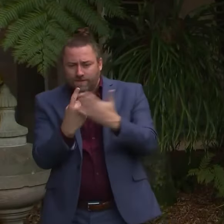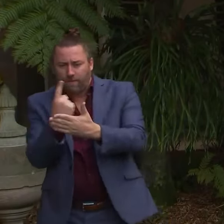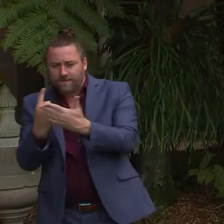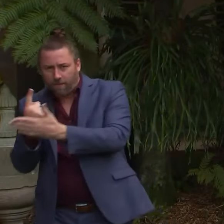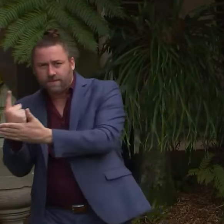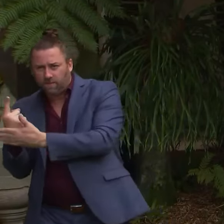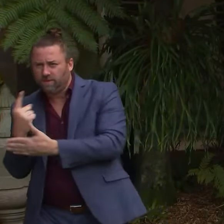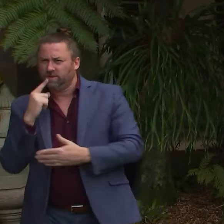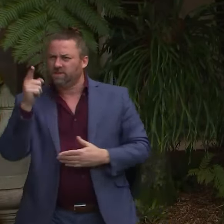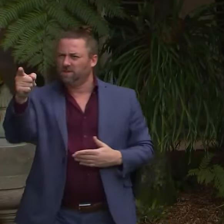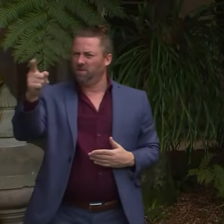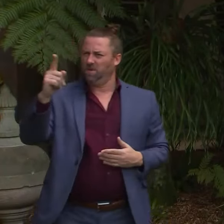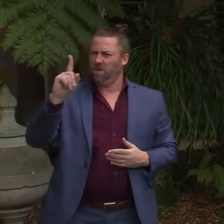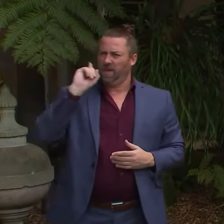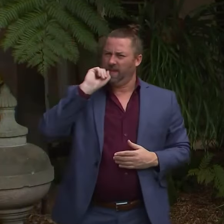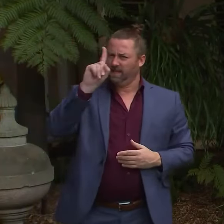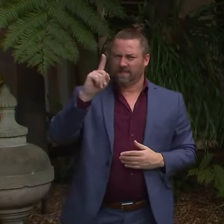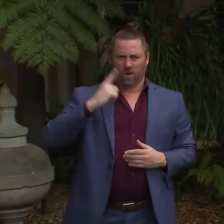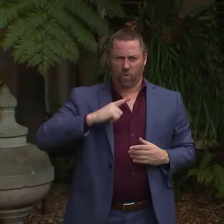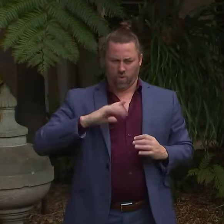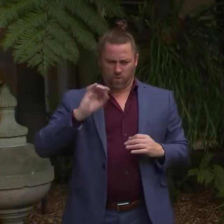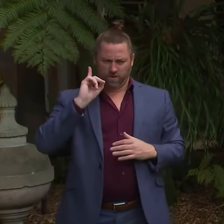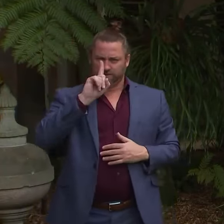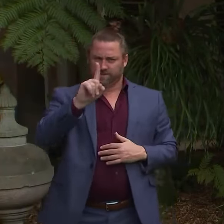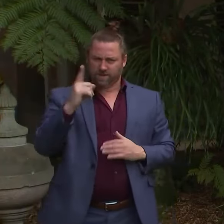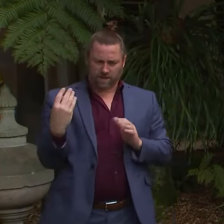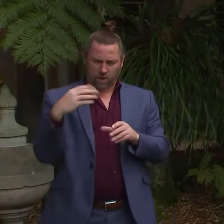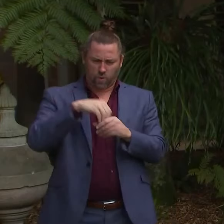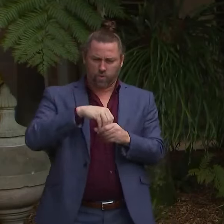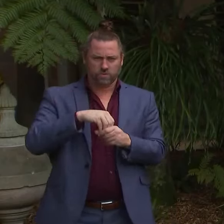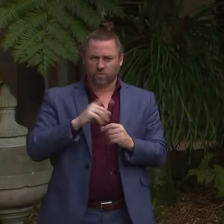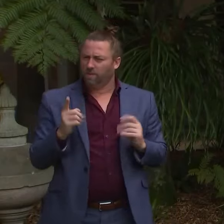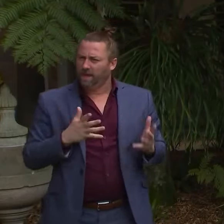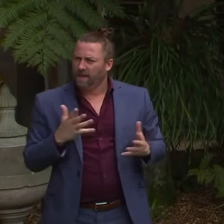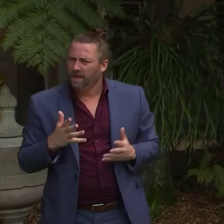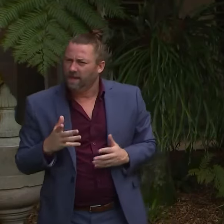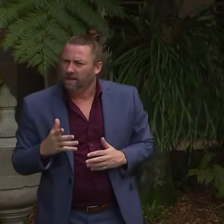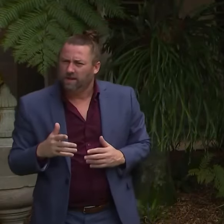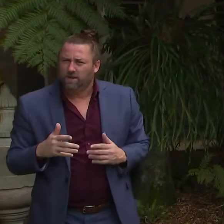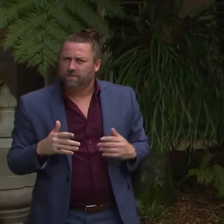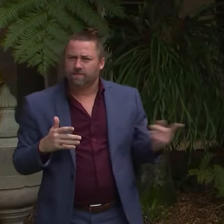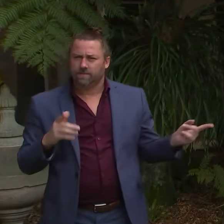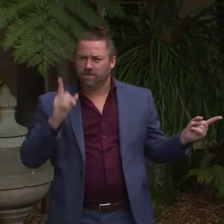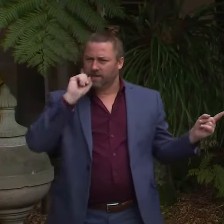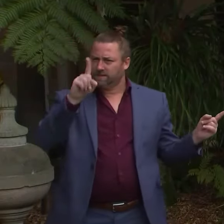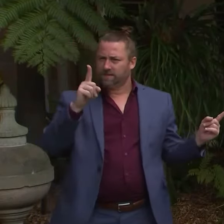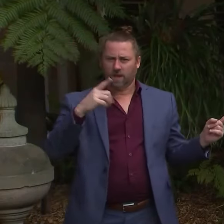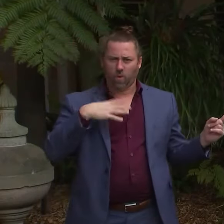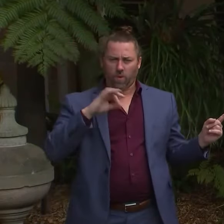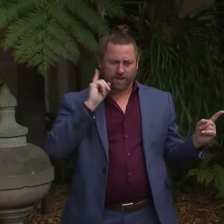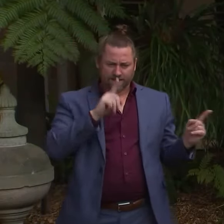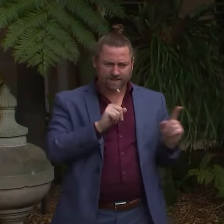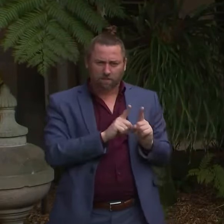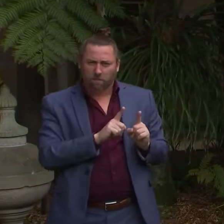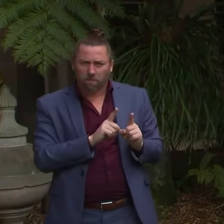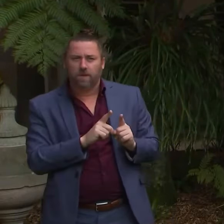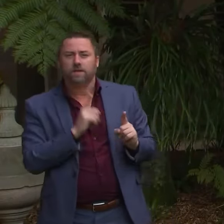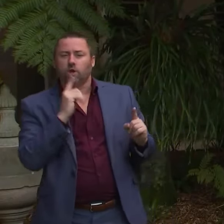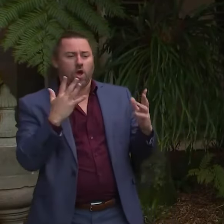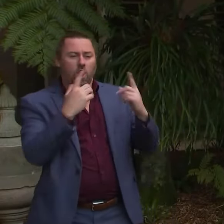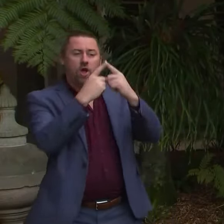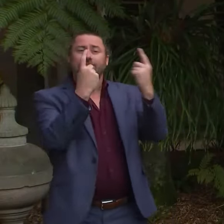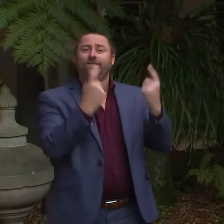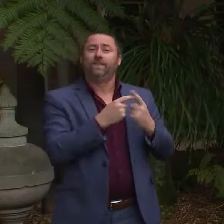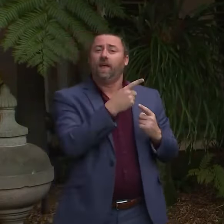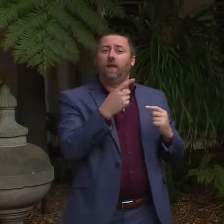Marriages. How is that different from yesterday's report? So we get, how is it different from yesterday's So we get, we get the, the, so the certificates come,